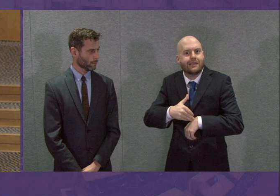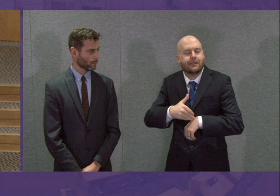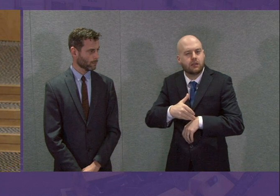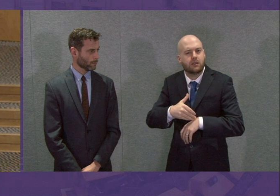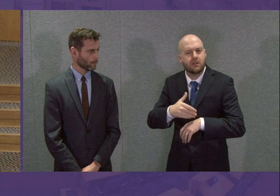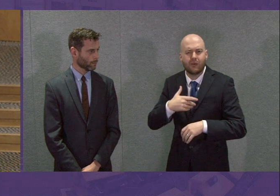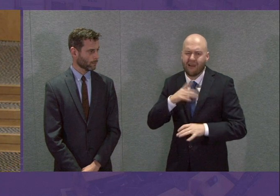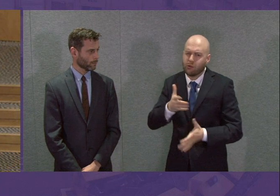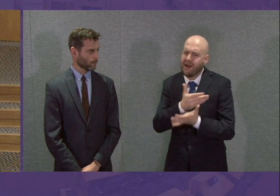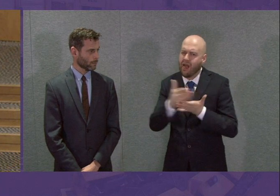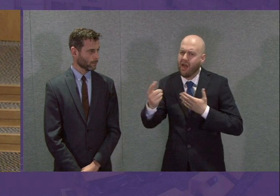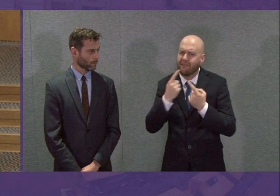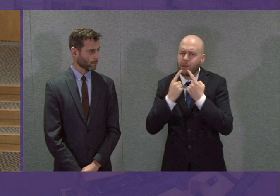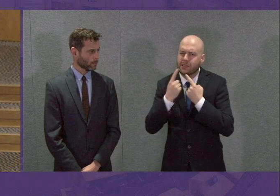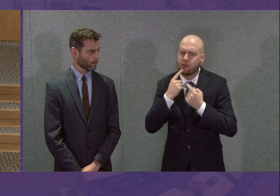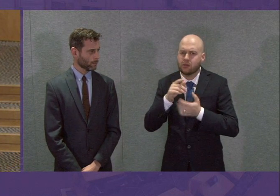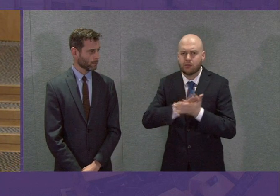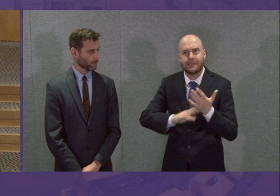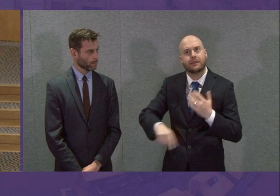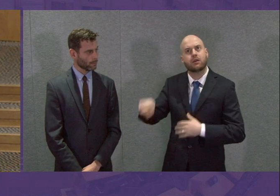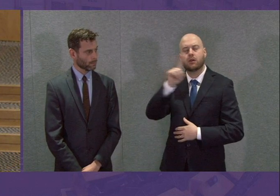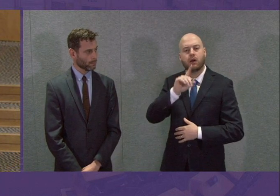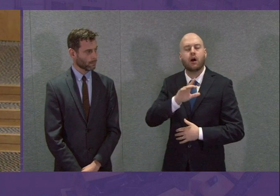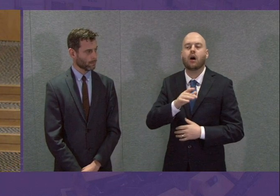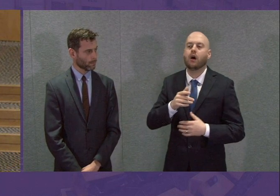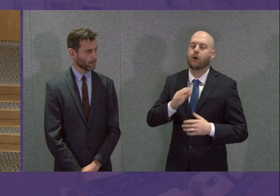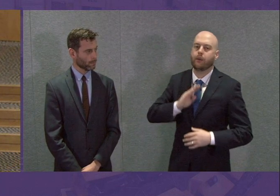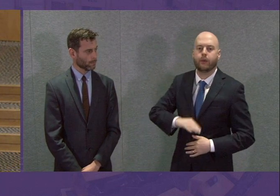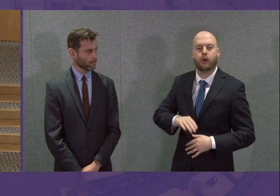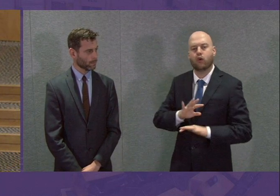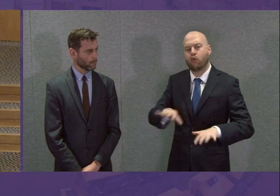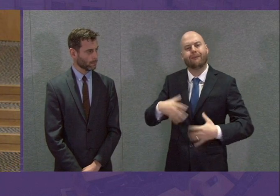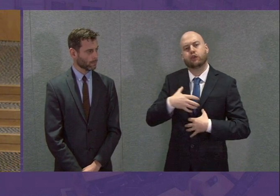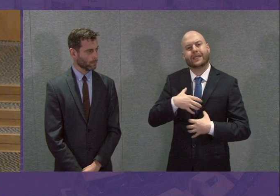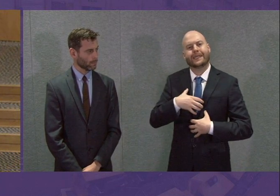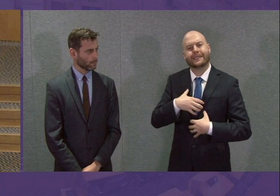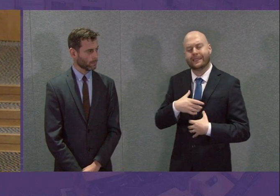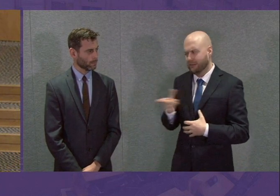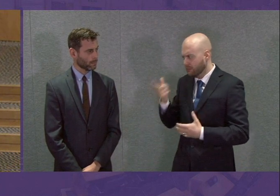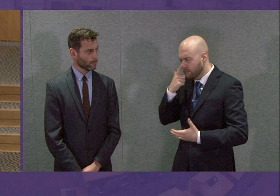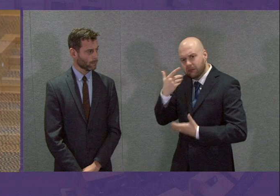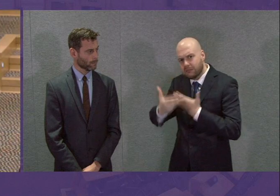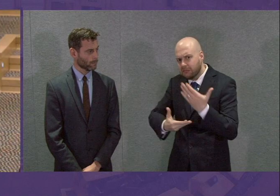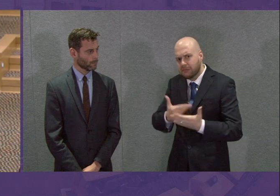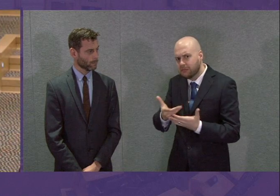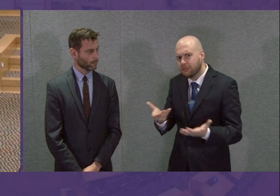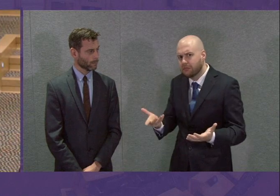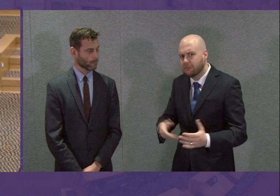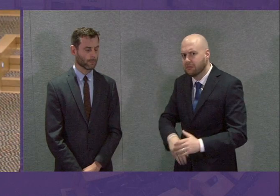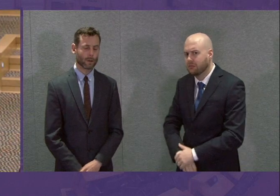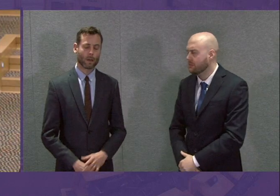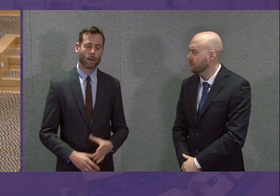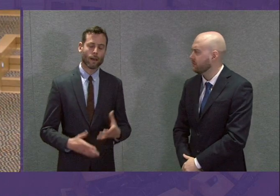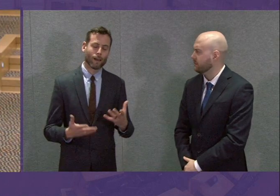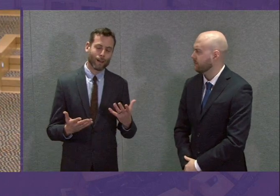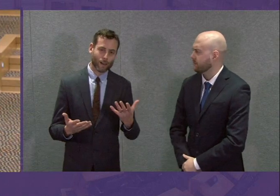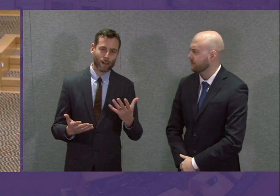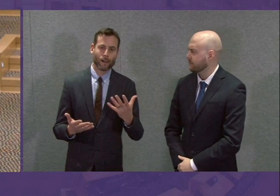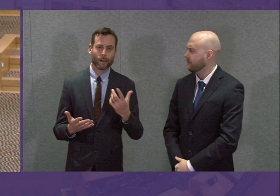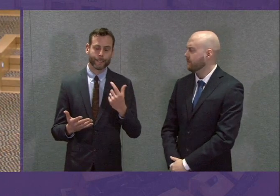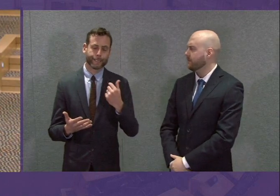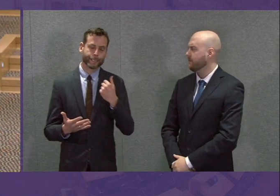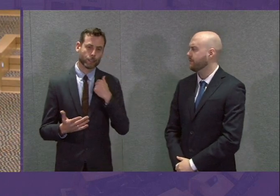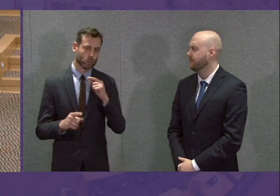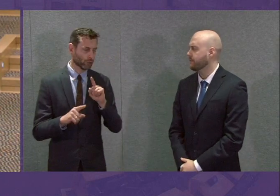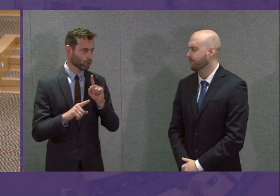afraid about their future. What can the First Minister tell us? Well, let me try and